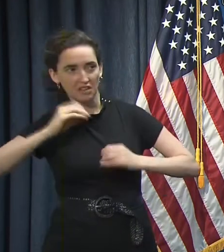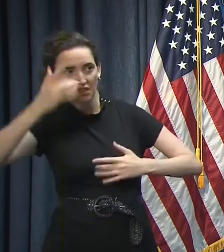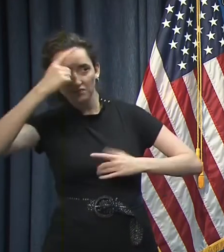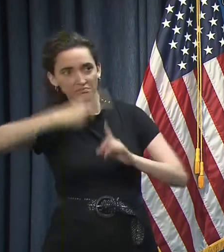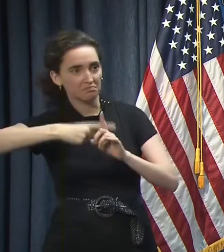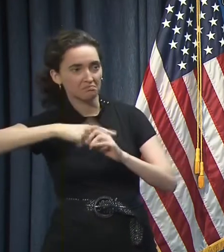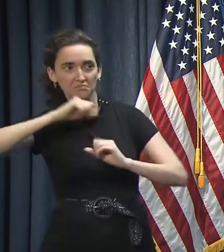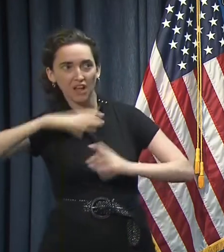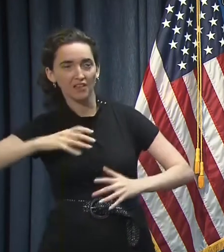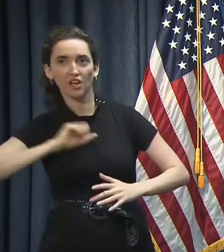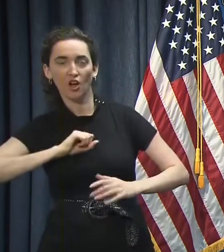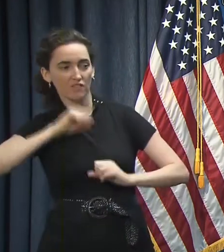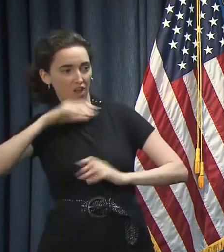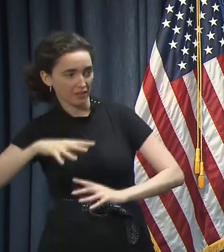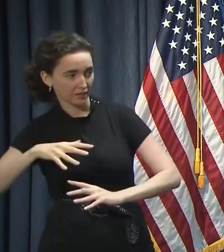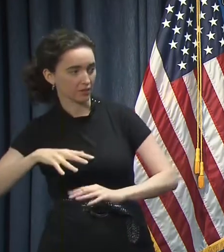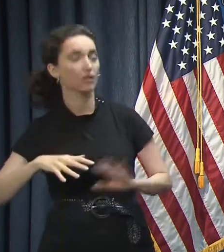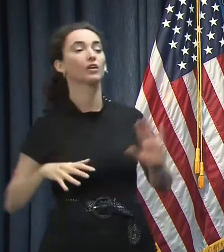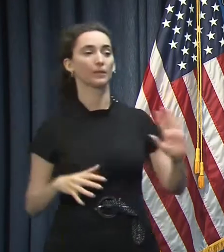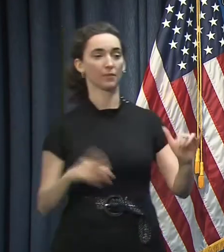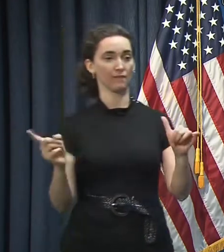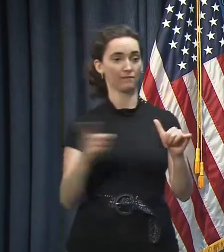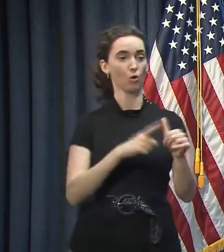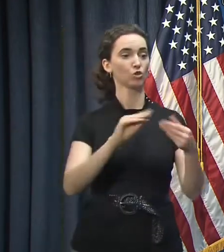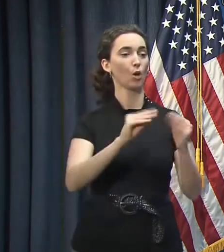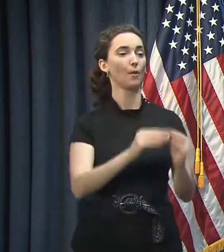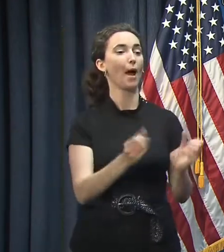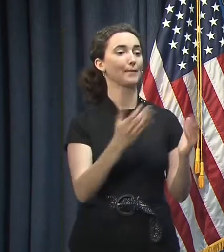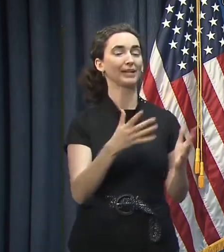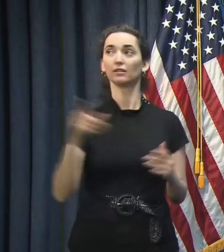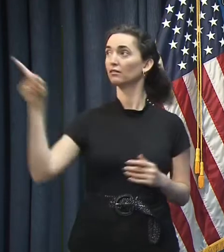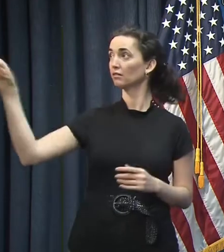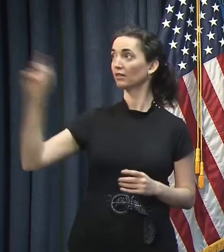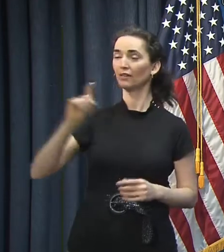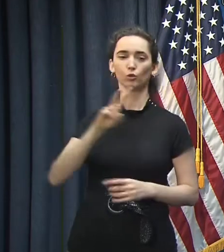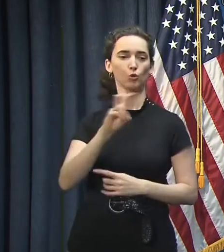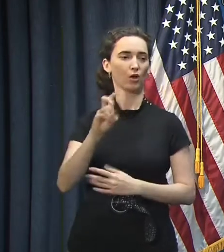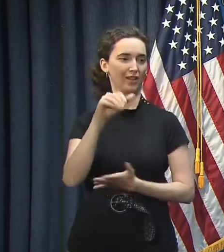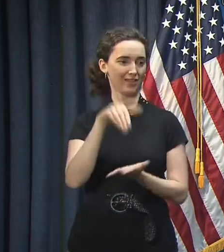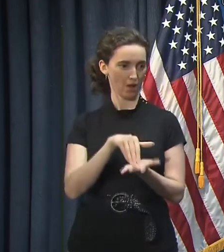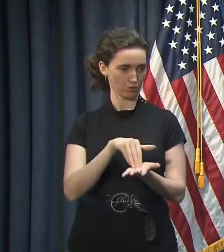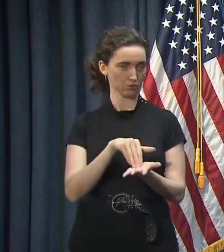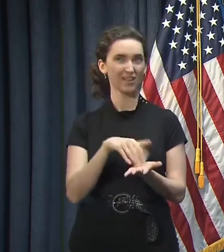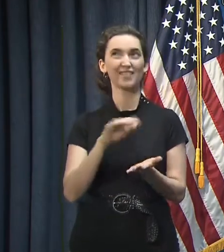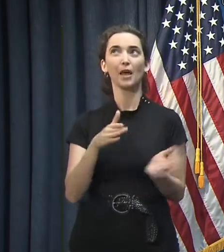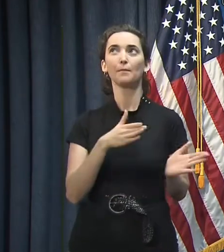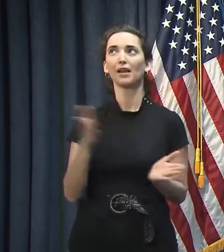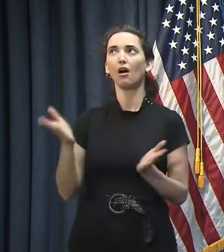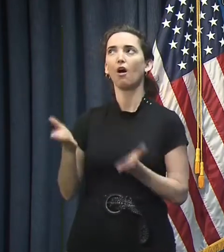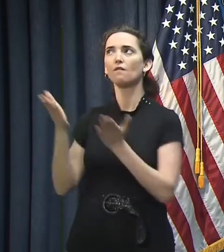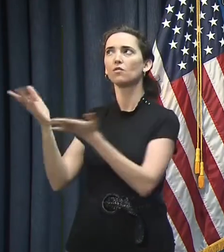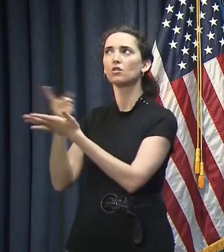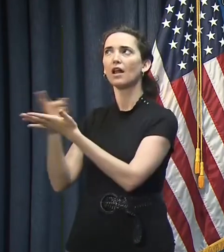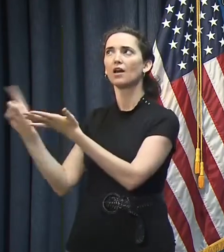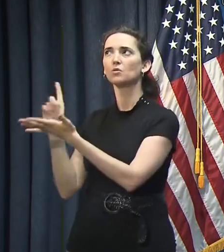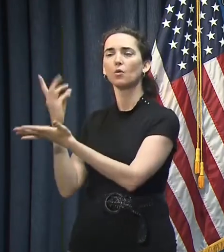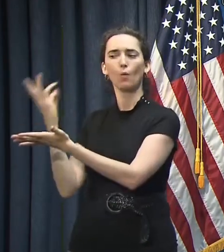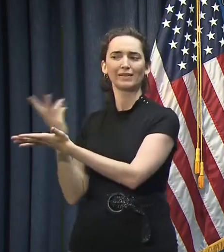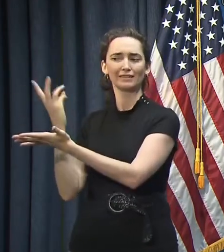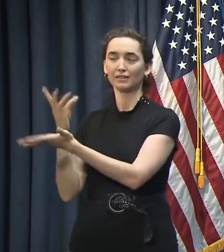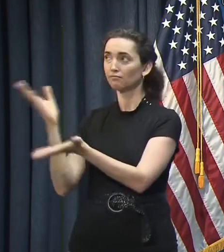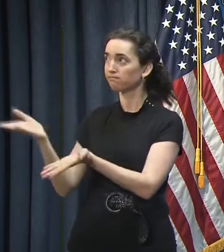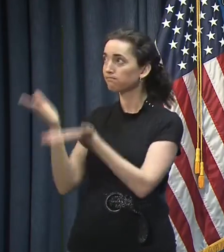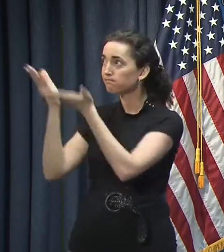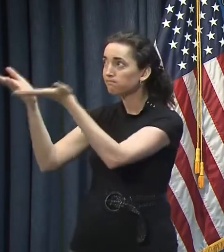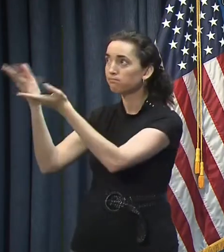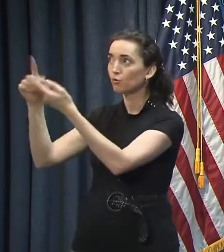So the number is 200,000. That was the plan that we submitted, I want to say, last Wednesday to